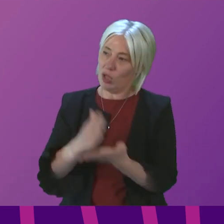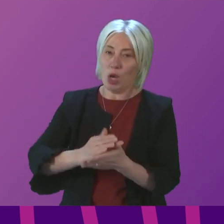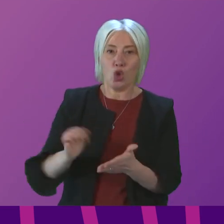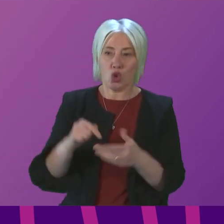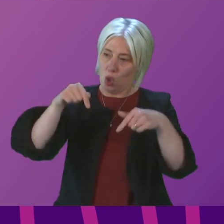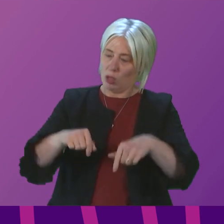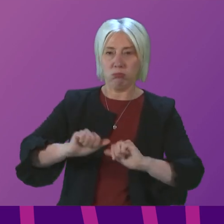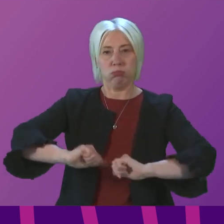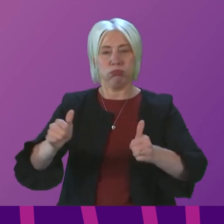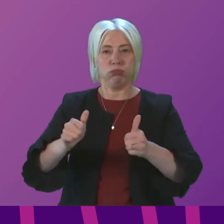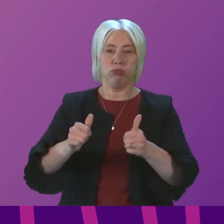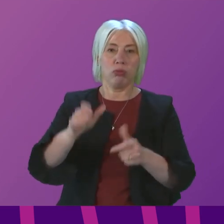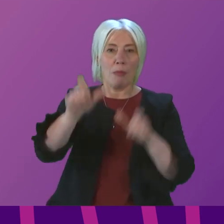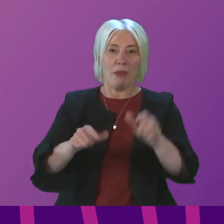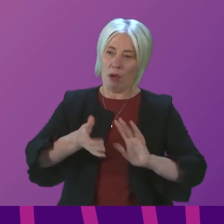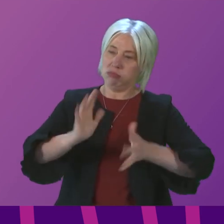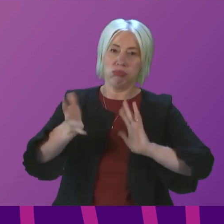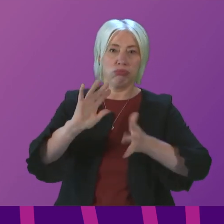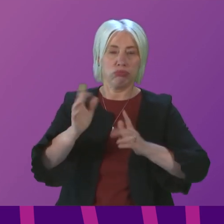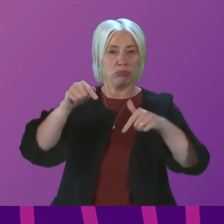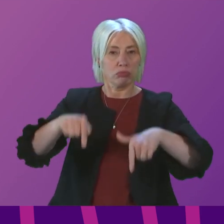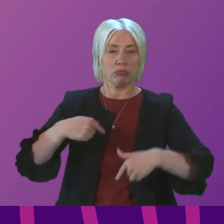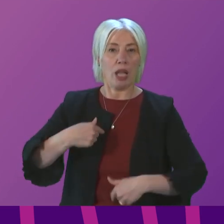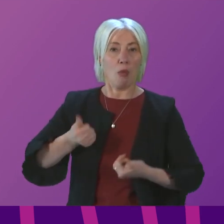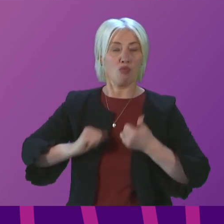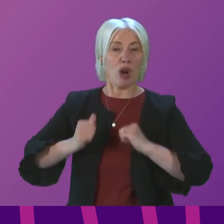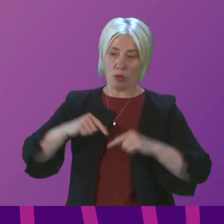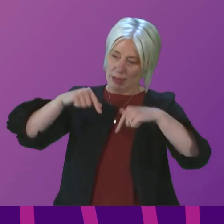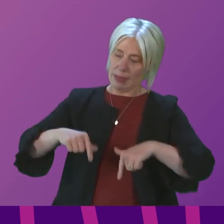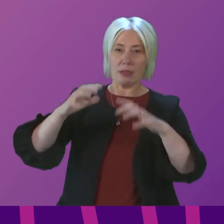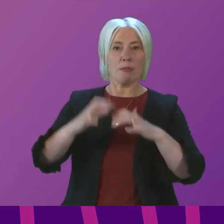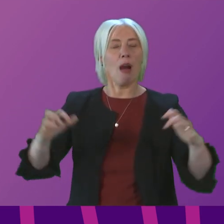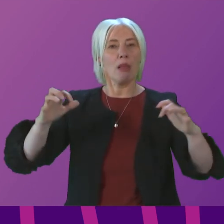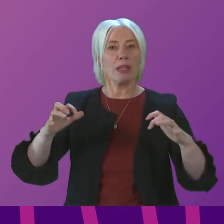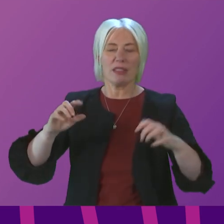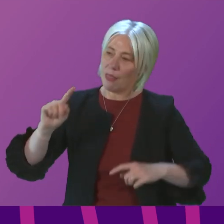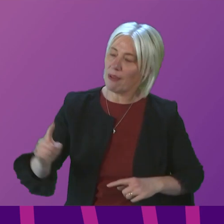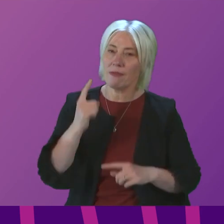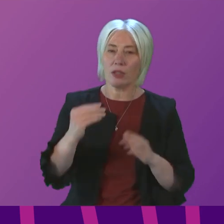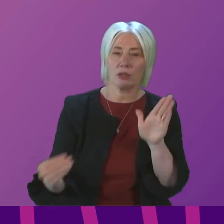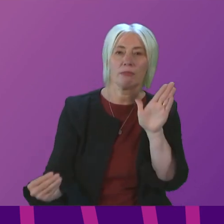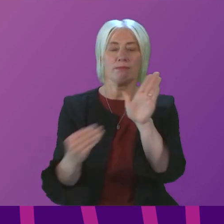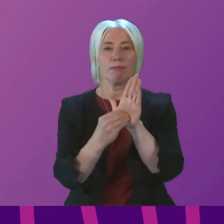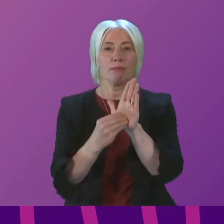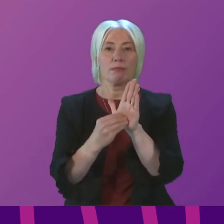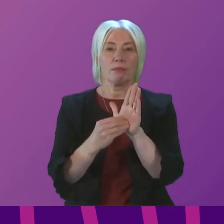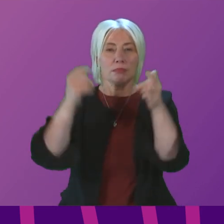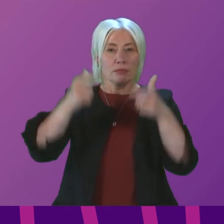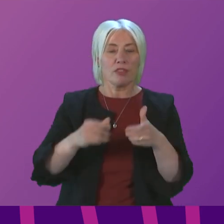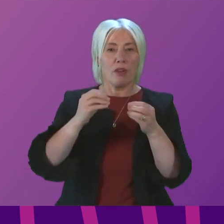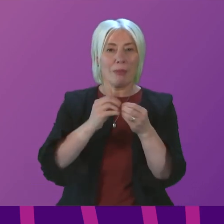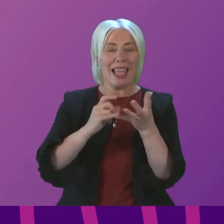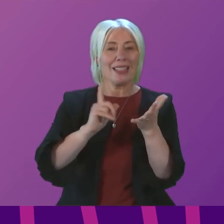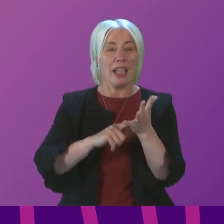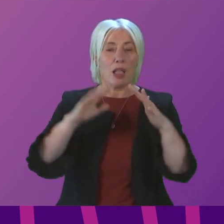a really good place for BSL users. I was proud that this Parliament was the first to legislate specifically for British Sign